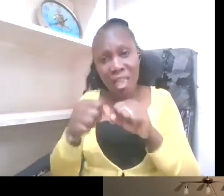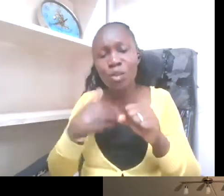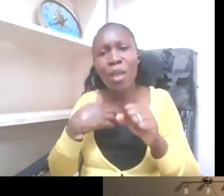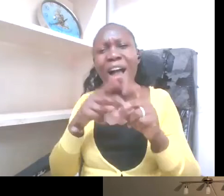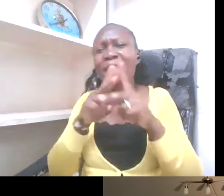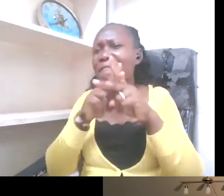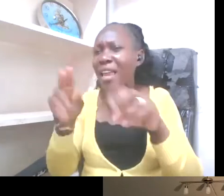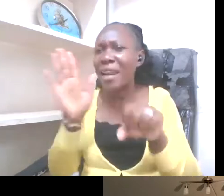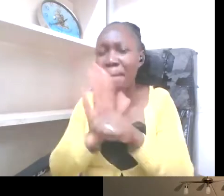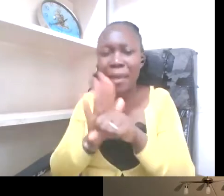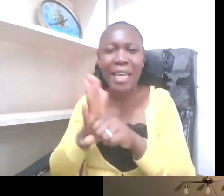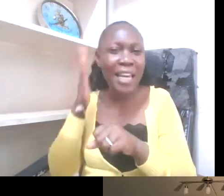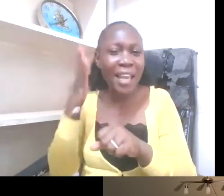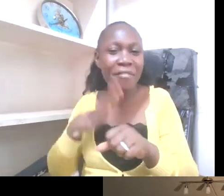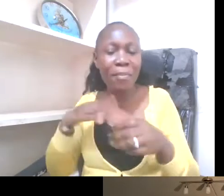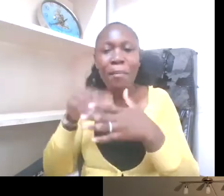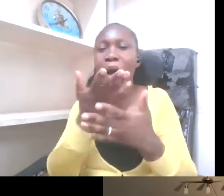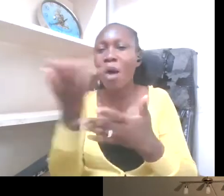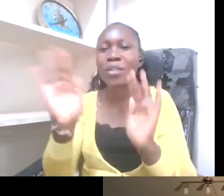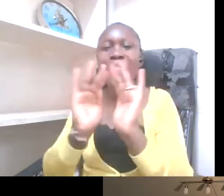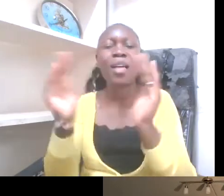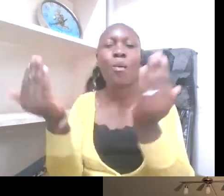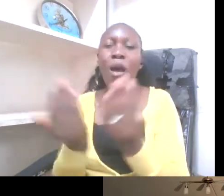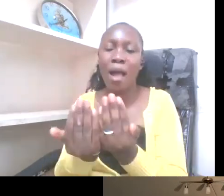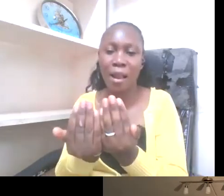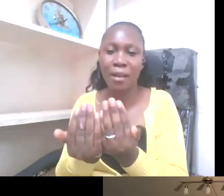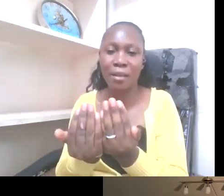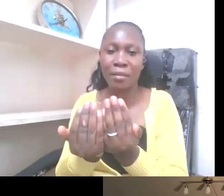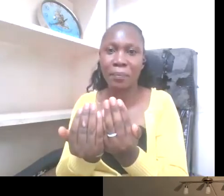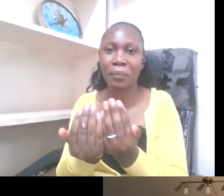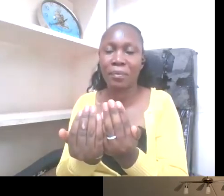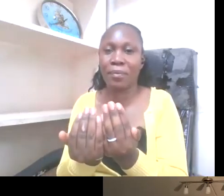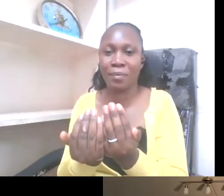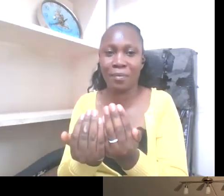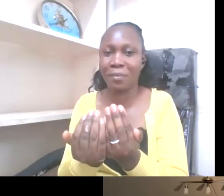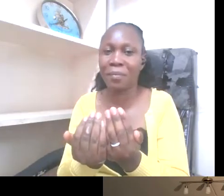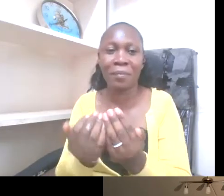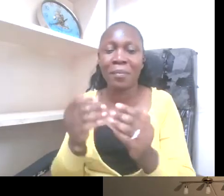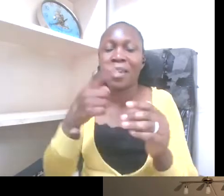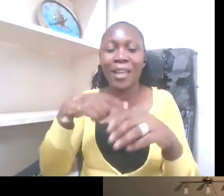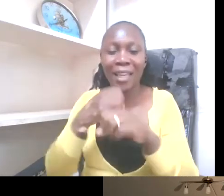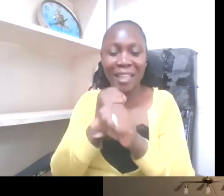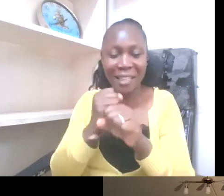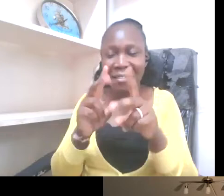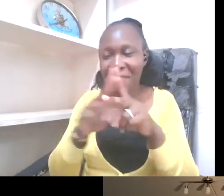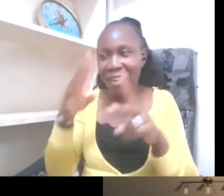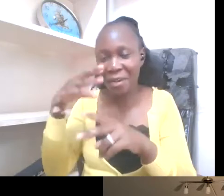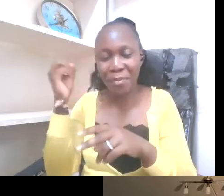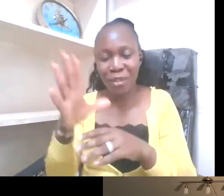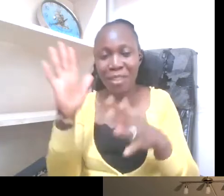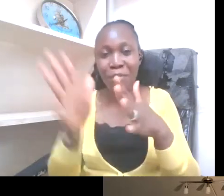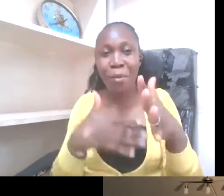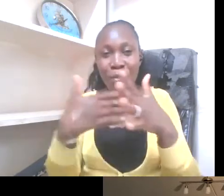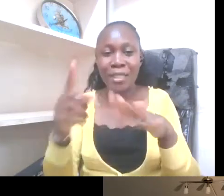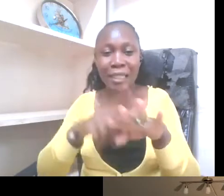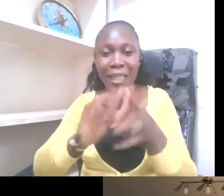Beethoven is a common one. He composed beautiful music. And as he became deaf, increasingly deaf, it